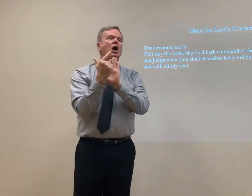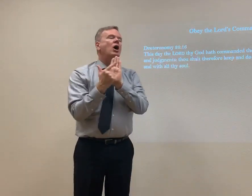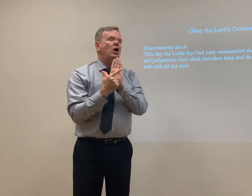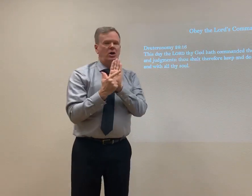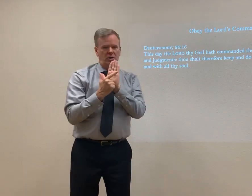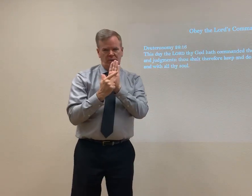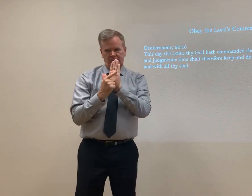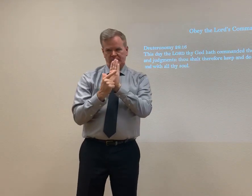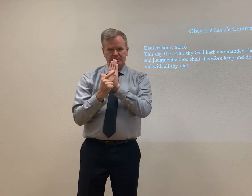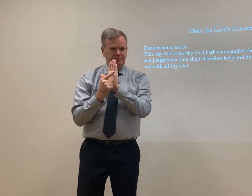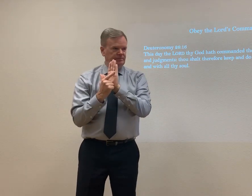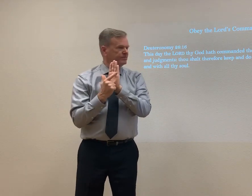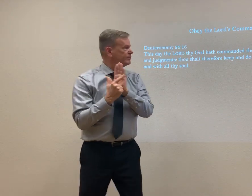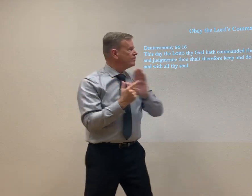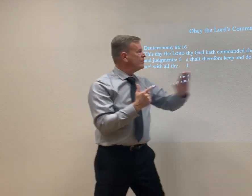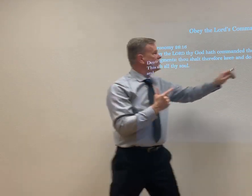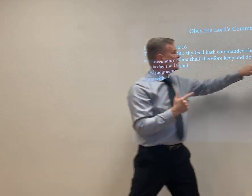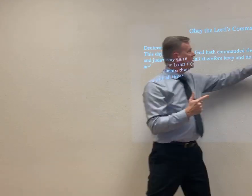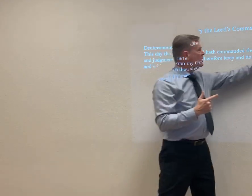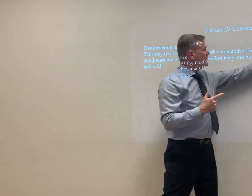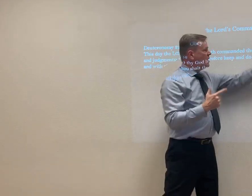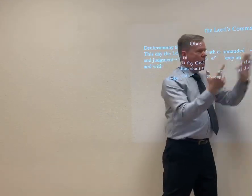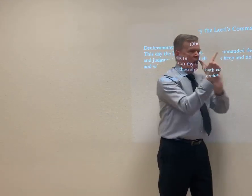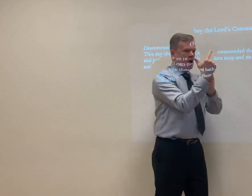Law. It's referring to law.